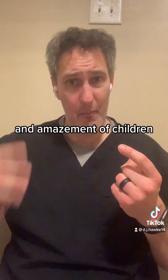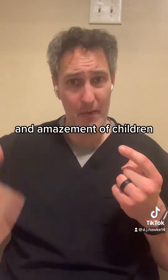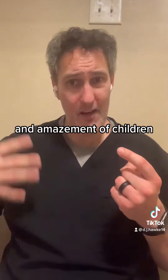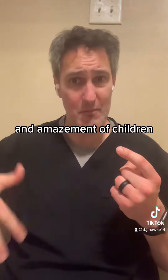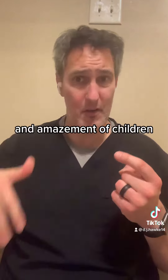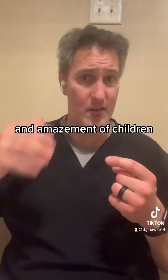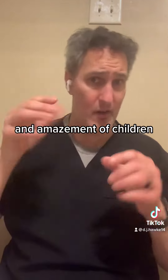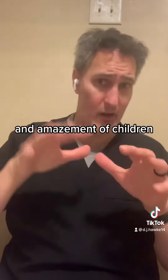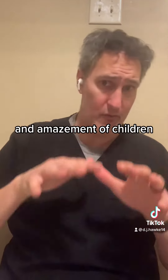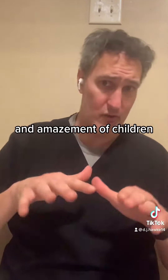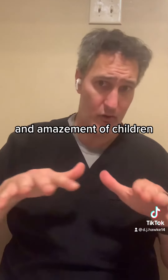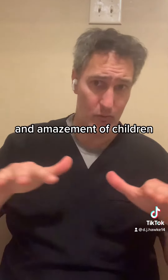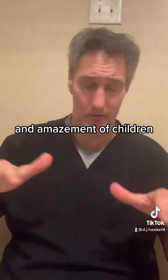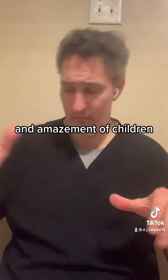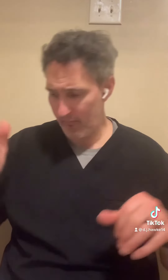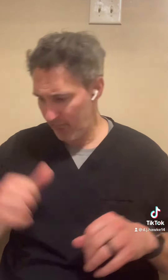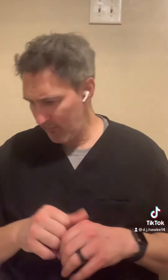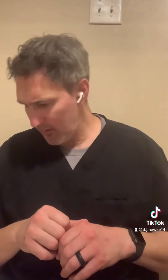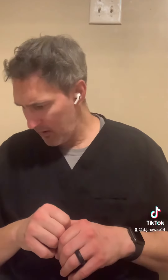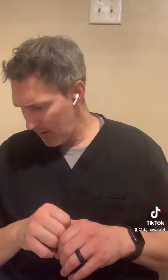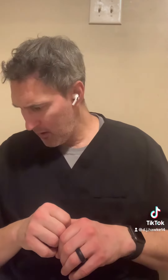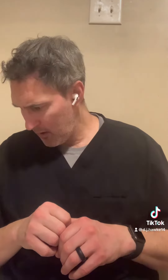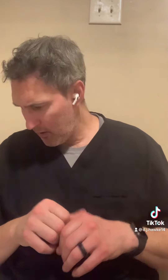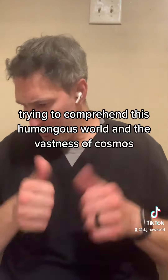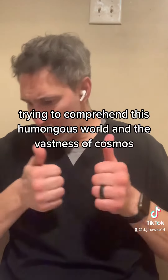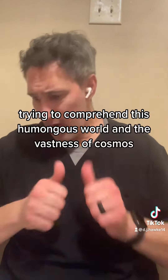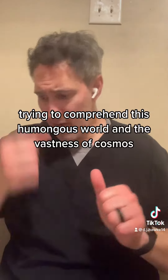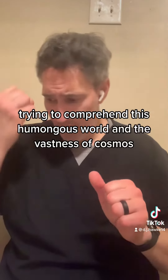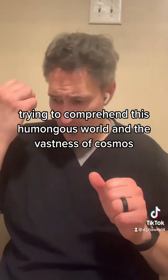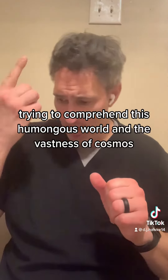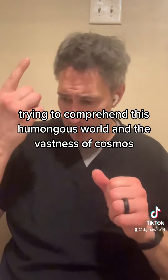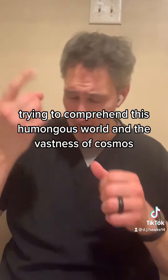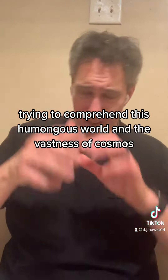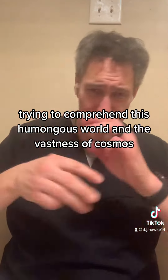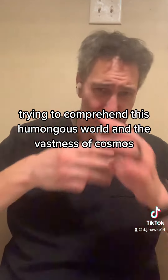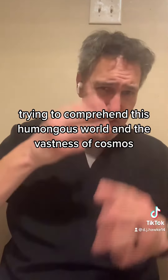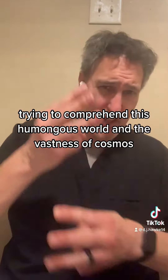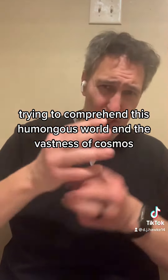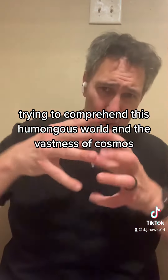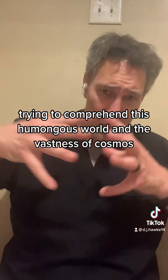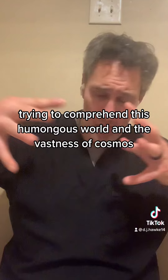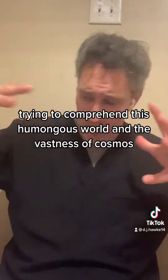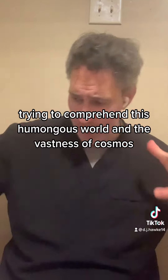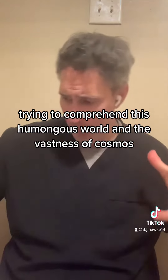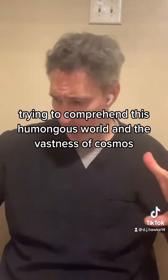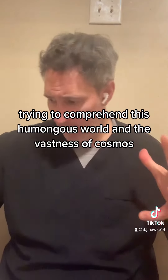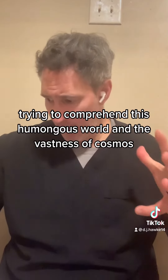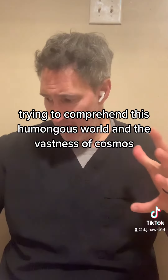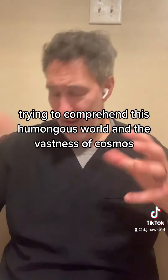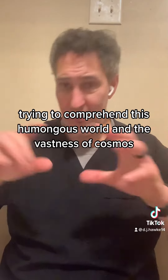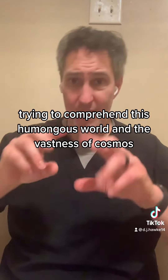amazement of children. Trying to comprehend this humongous world and the